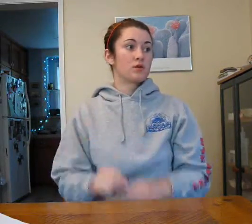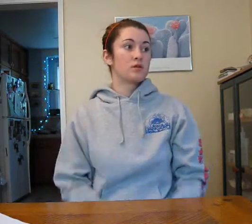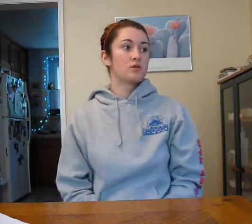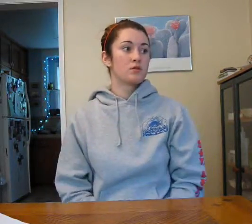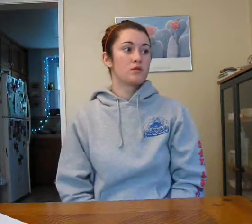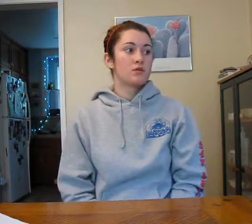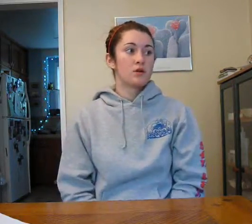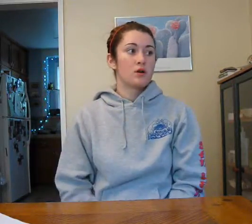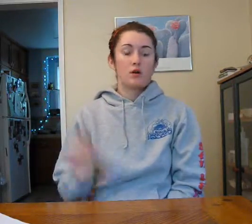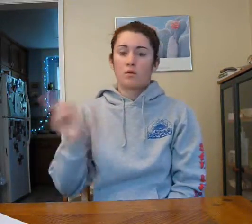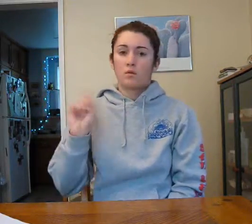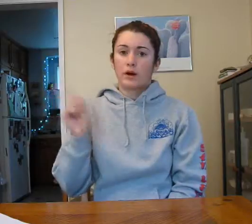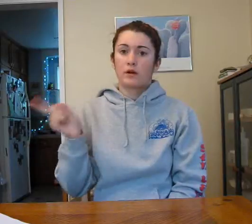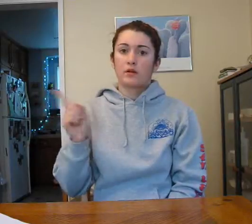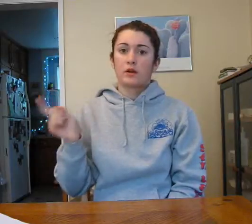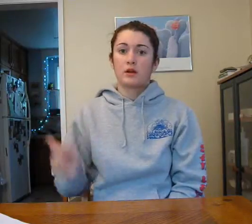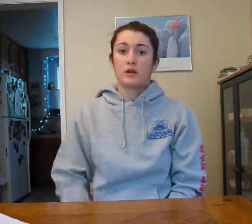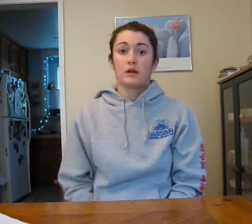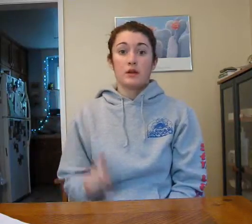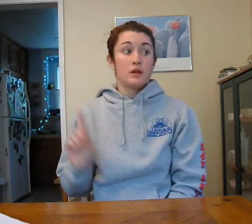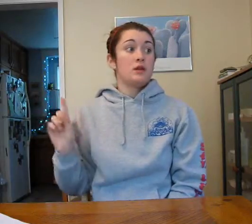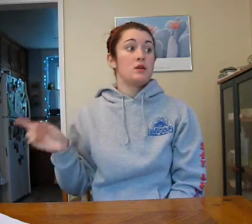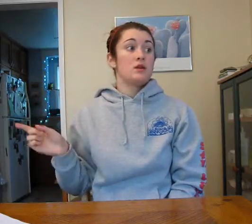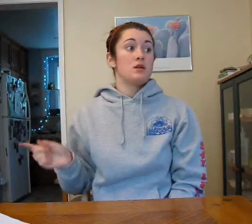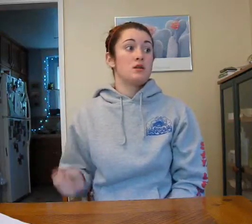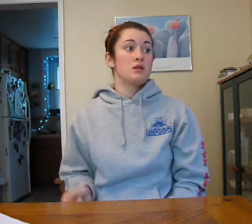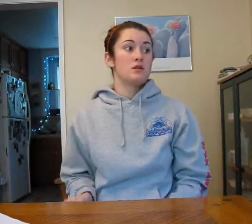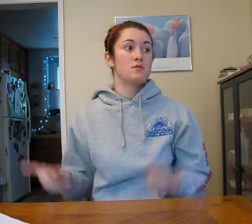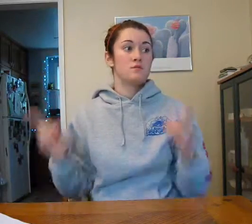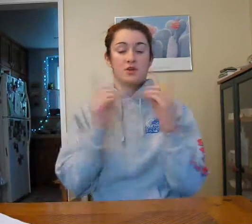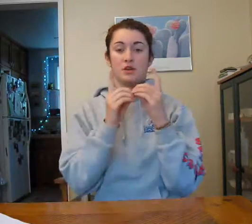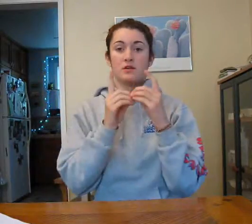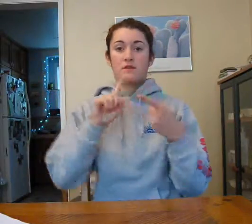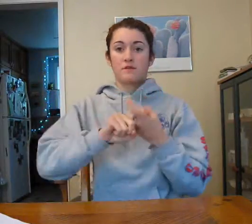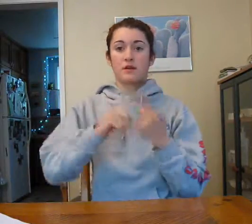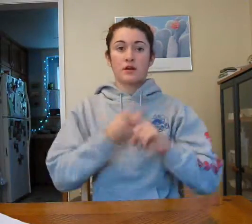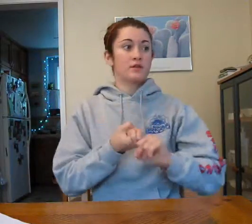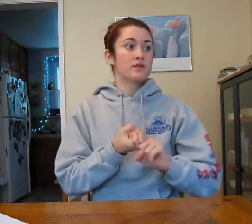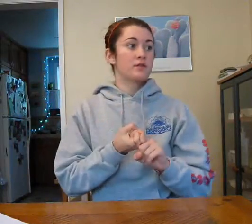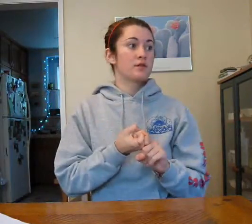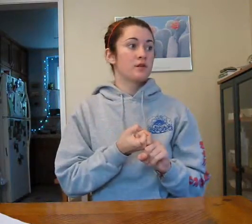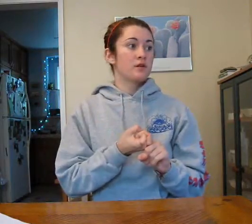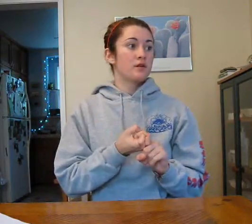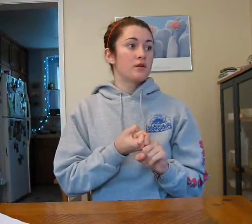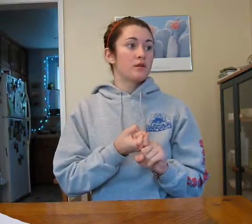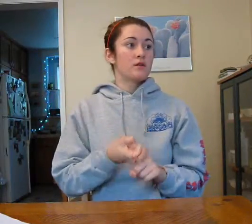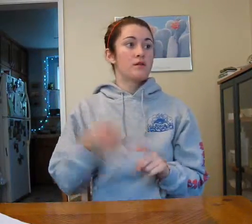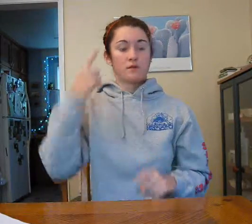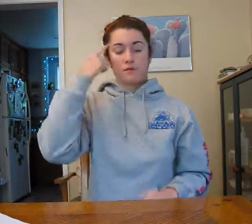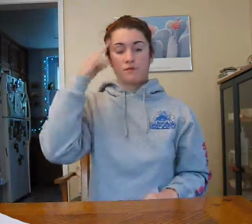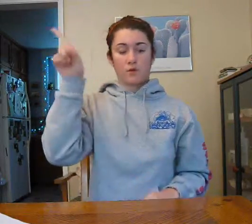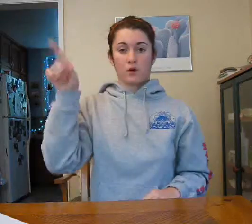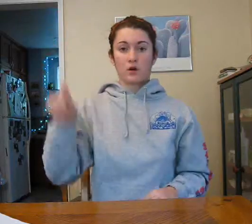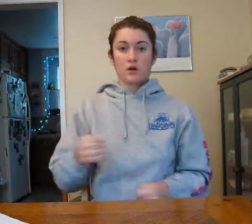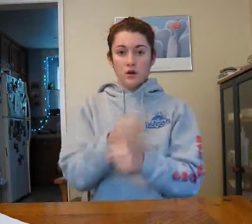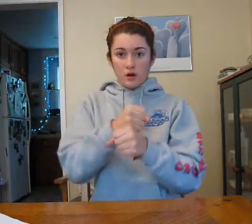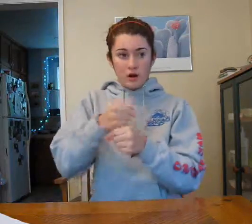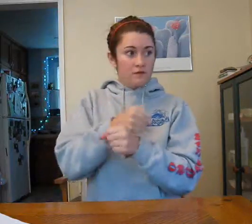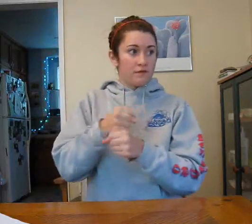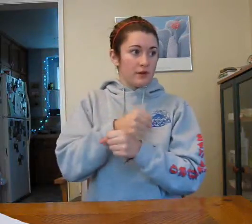where he meet friends for coffee.